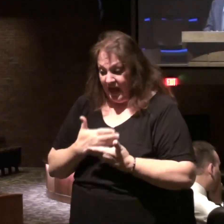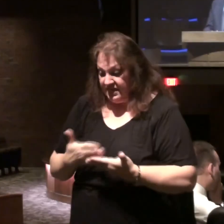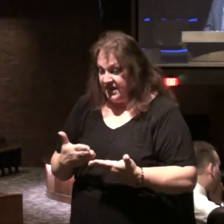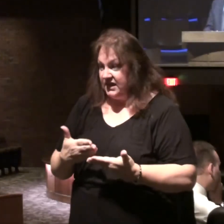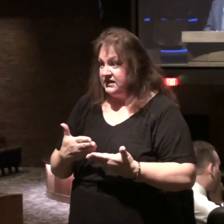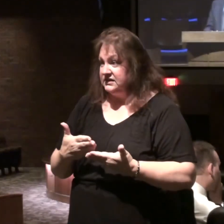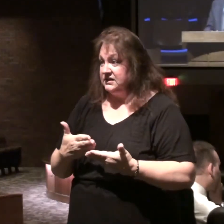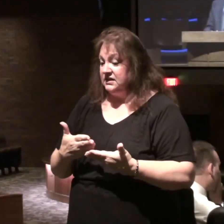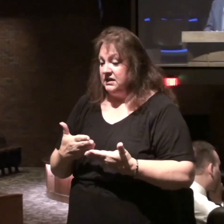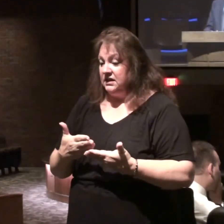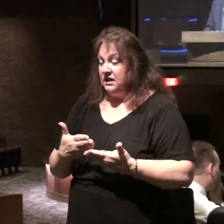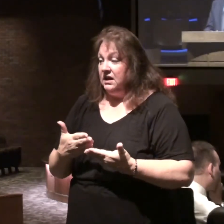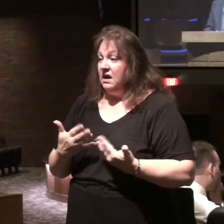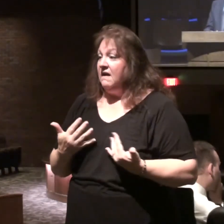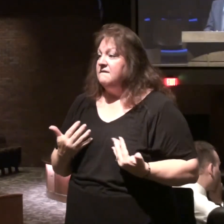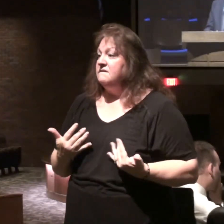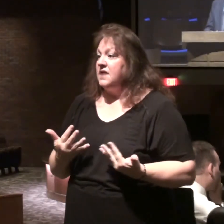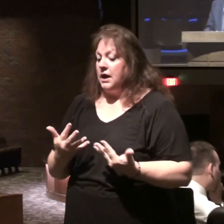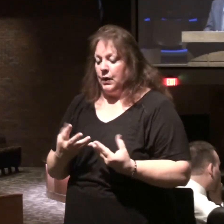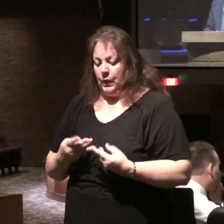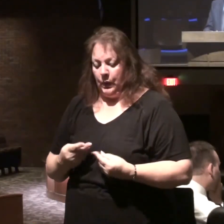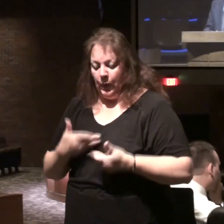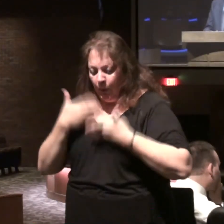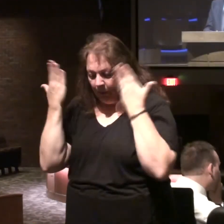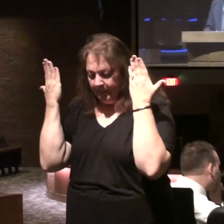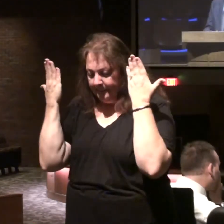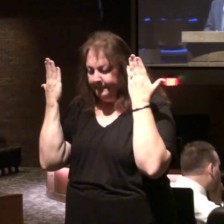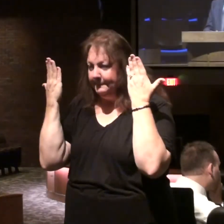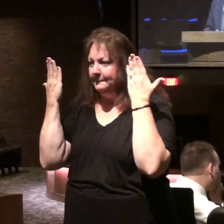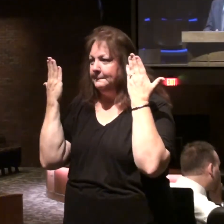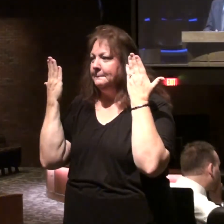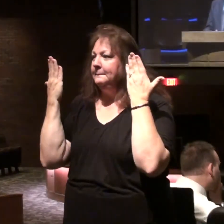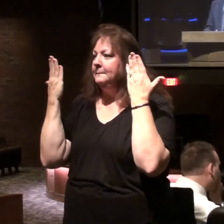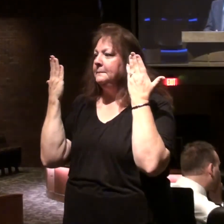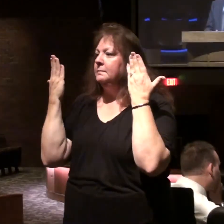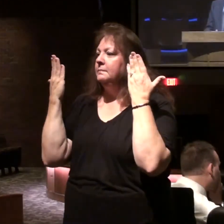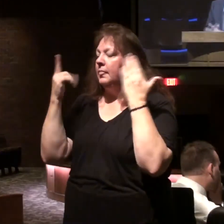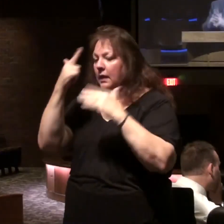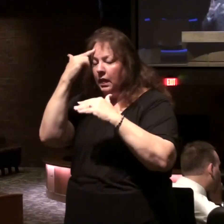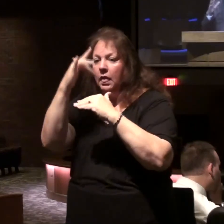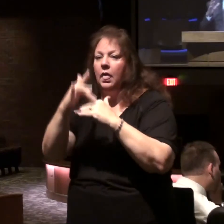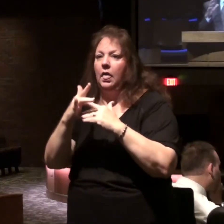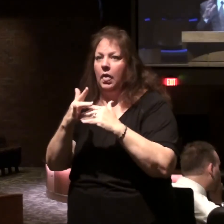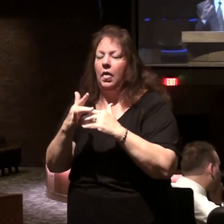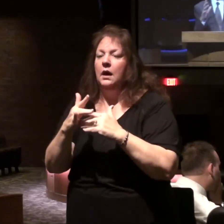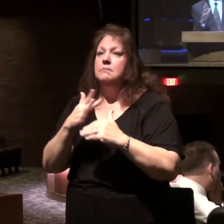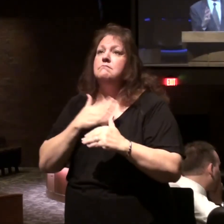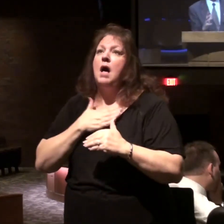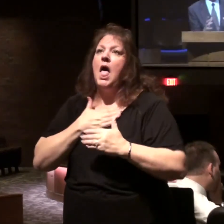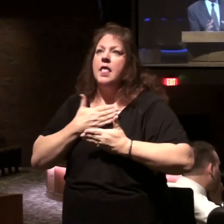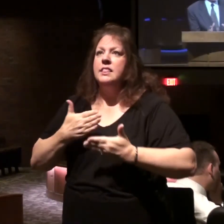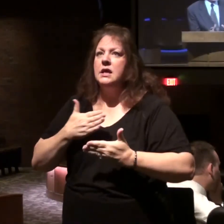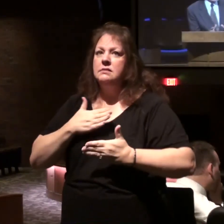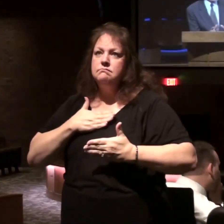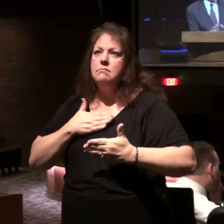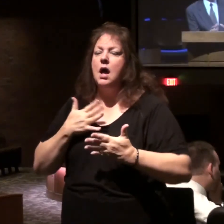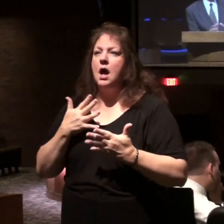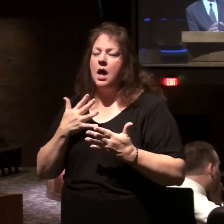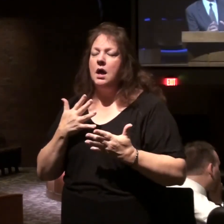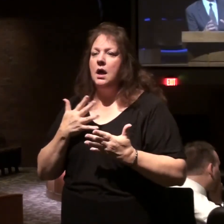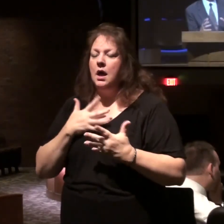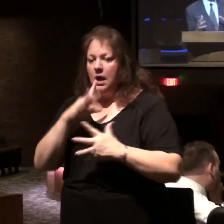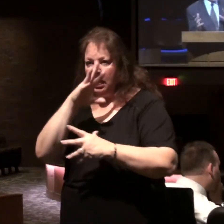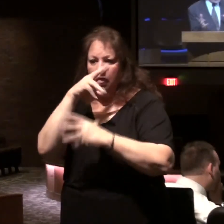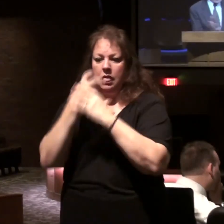earth will be renovated by fire we can get mired down caught